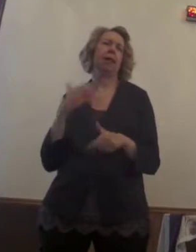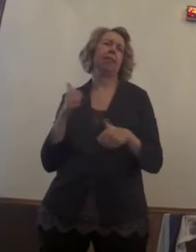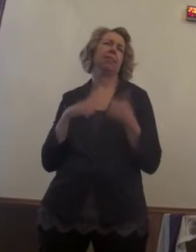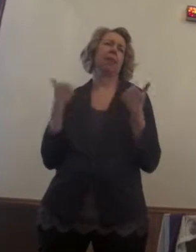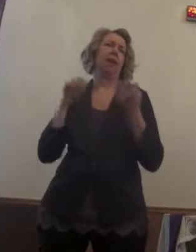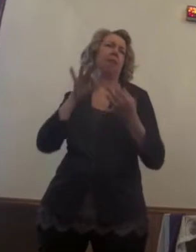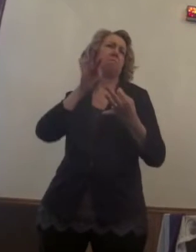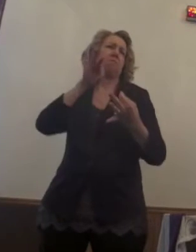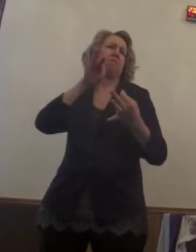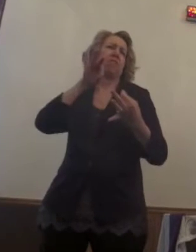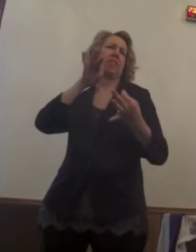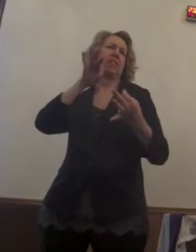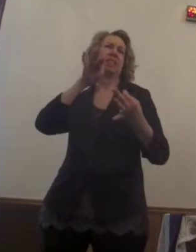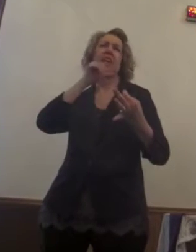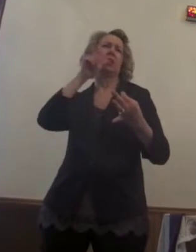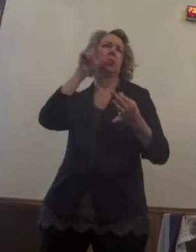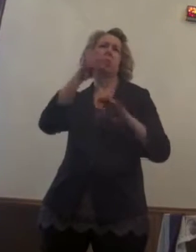complete,